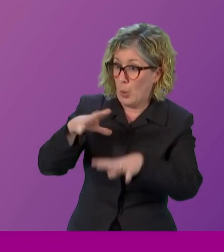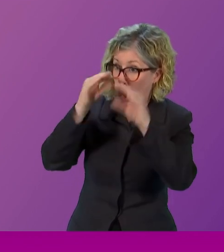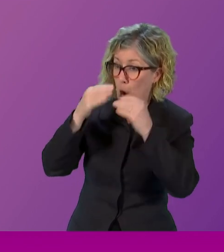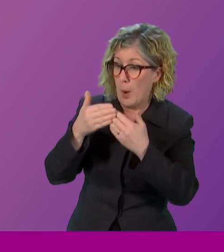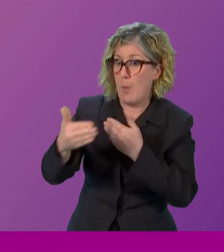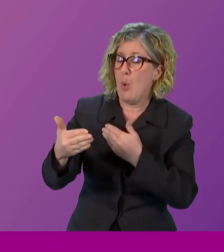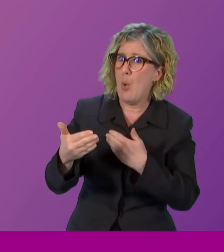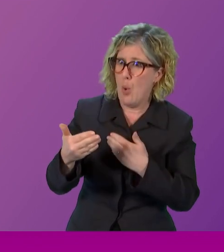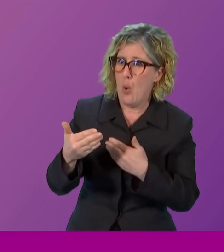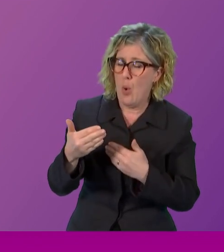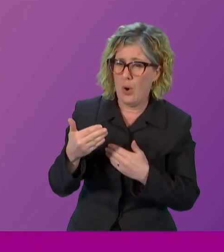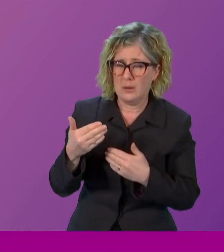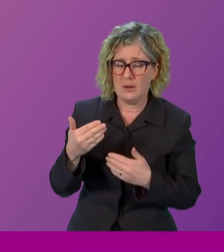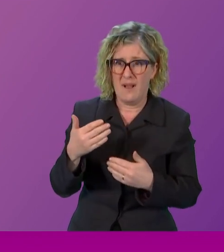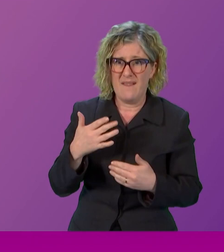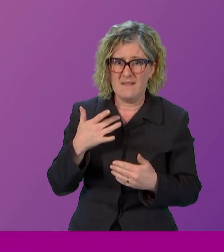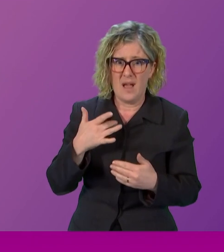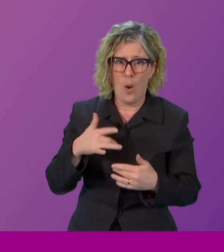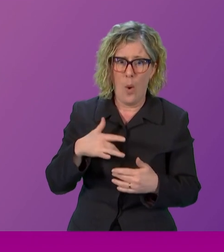going to give me books for my holidays, aren't you?